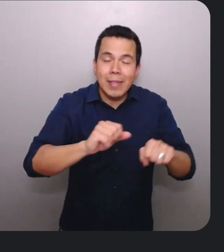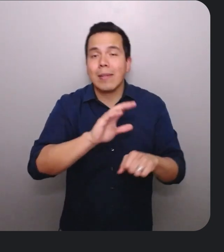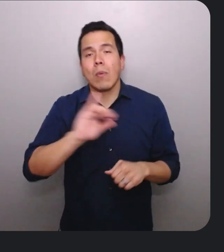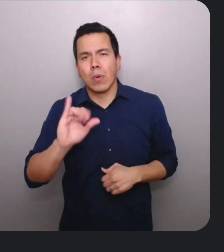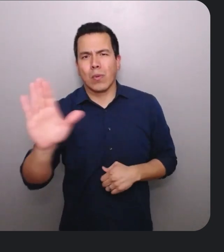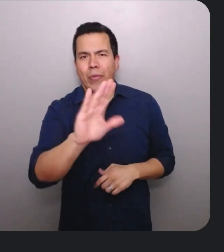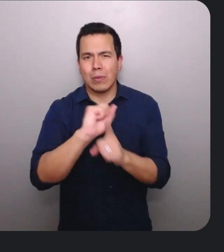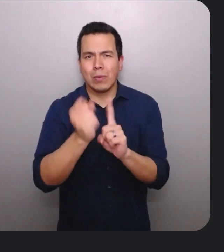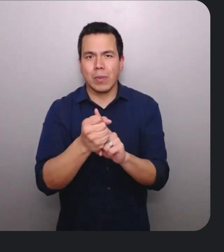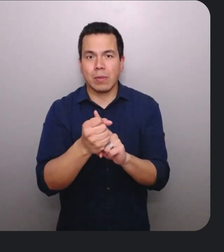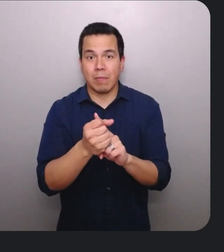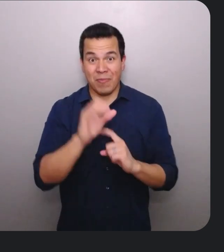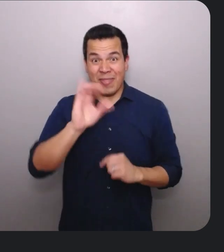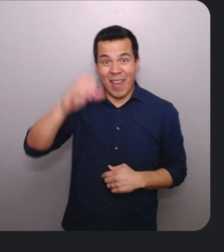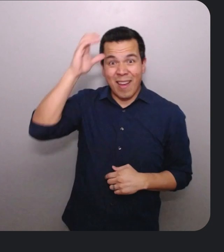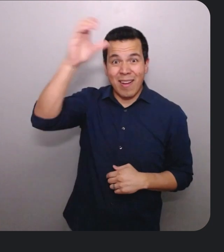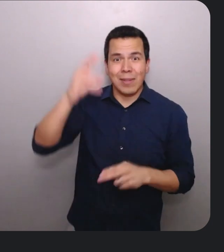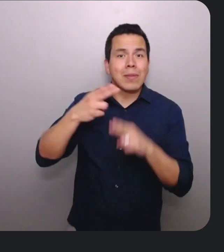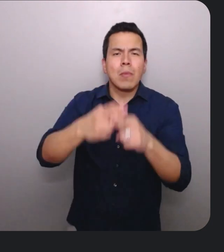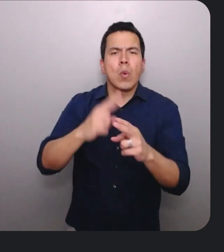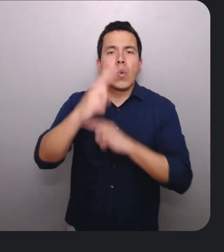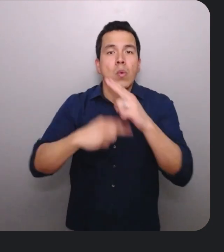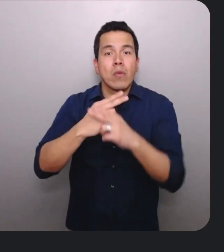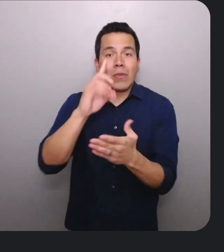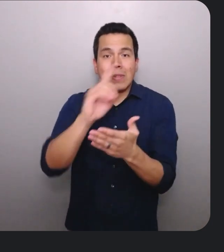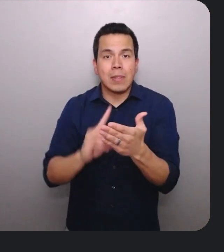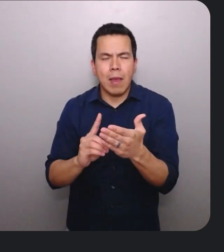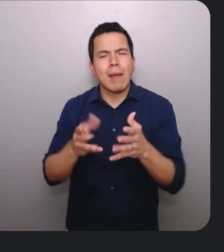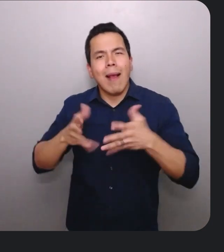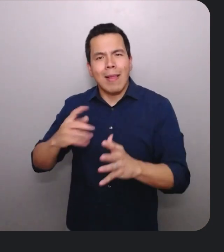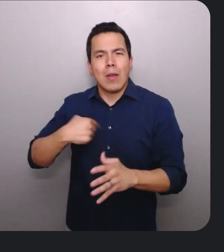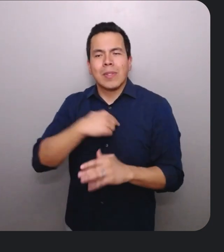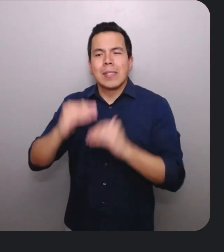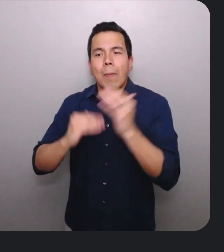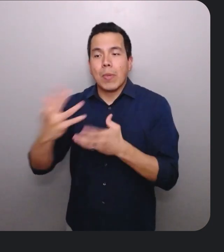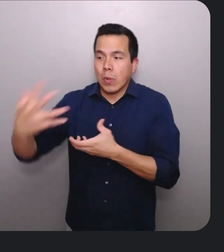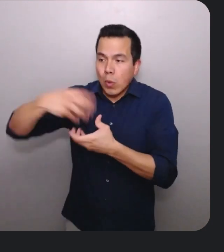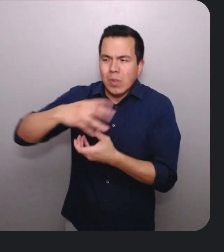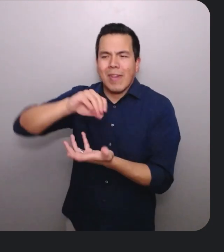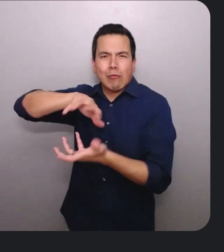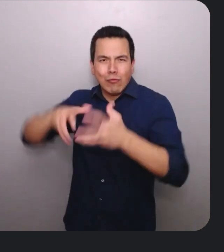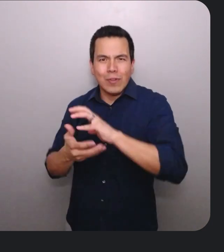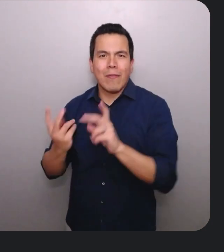This practice, called universal design, enables us to build inclusive and transformative products and experiences.